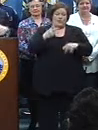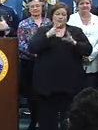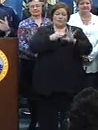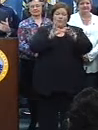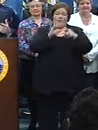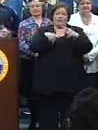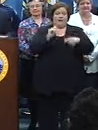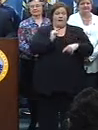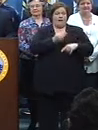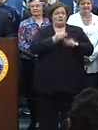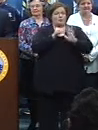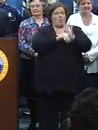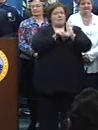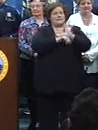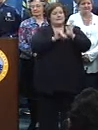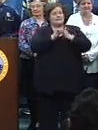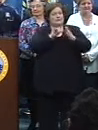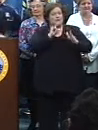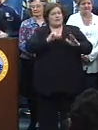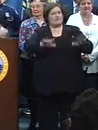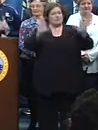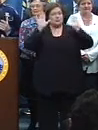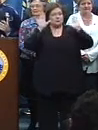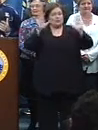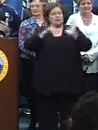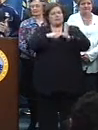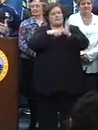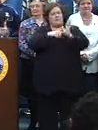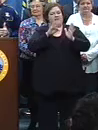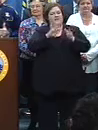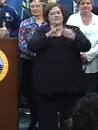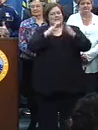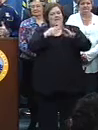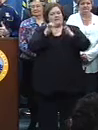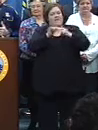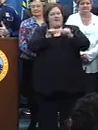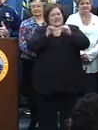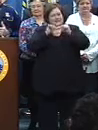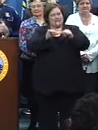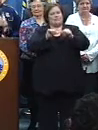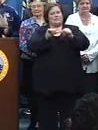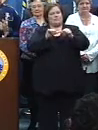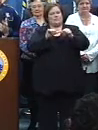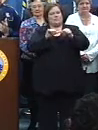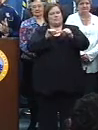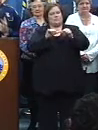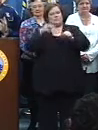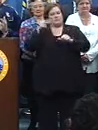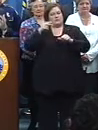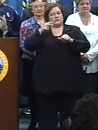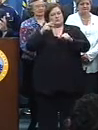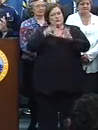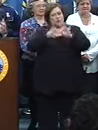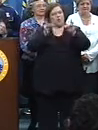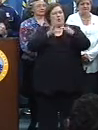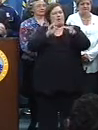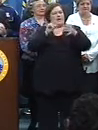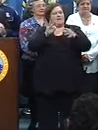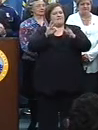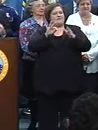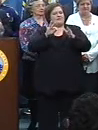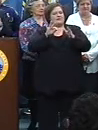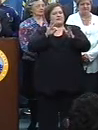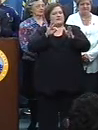Orleans, again, was a great symbol of a city that continues to be the story of resurrection and redemption, coming